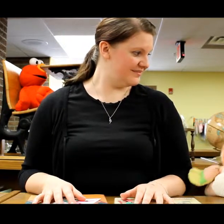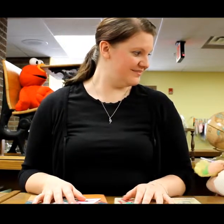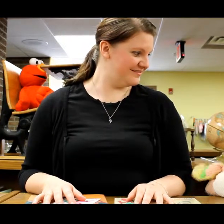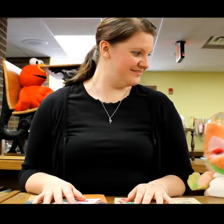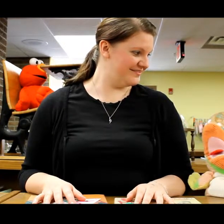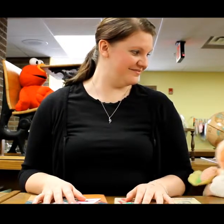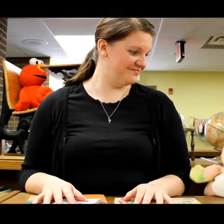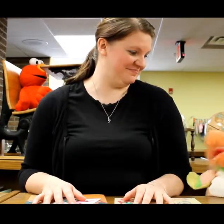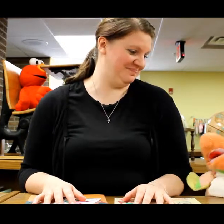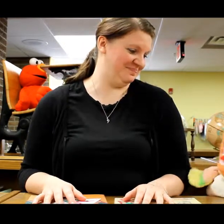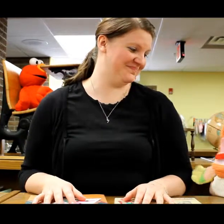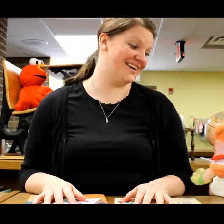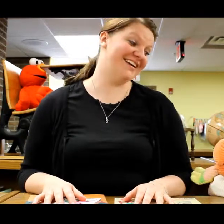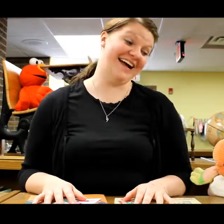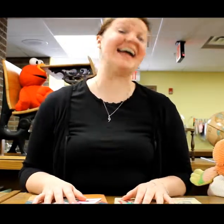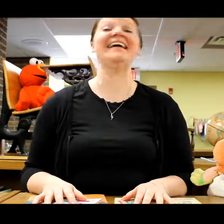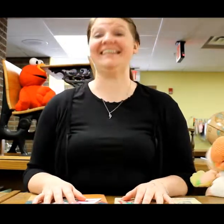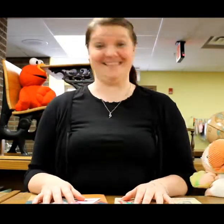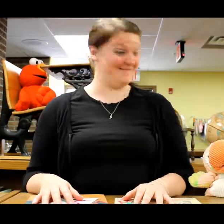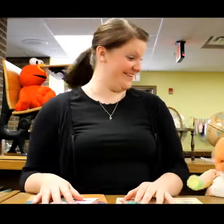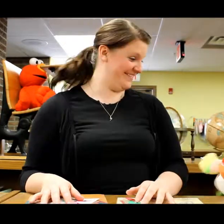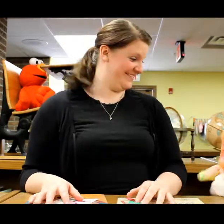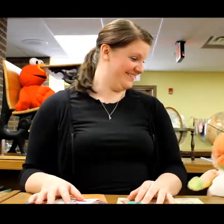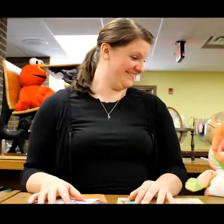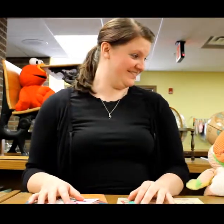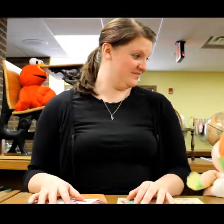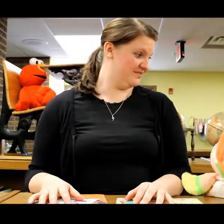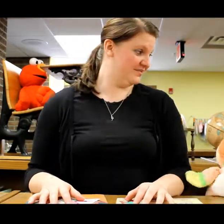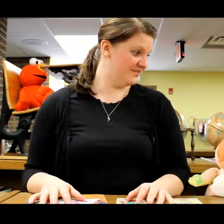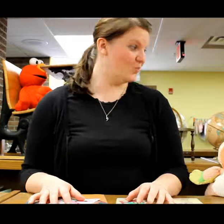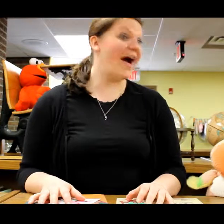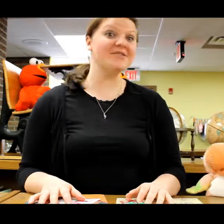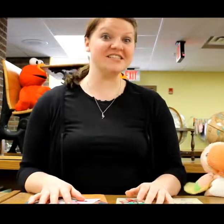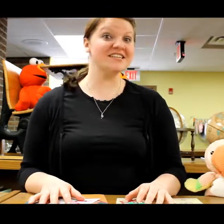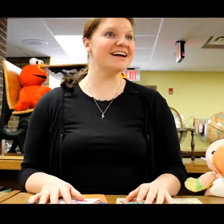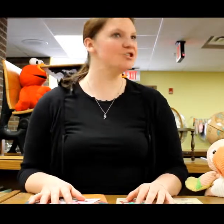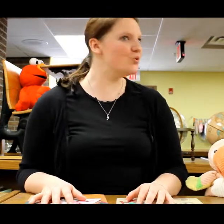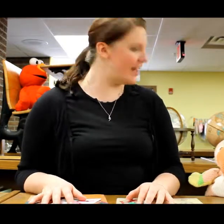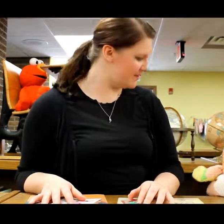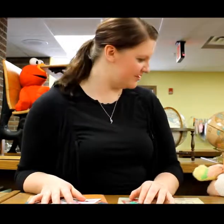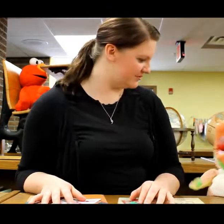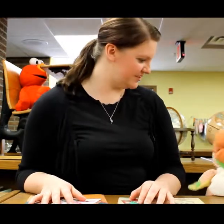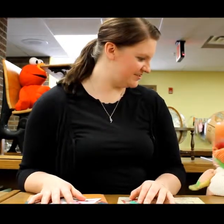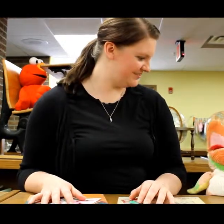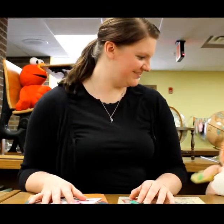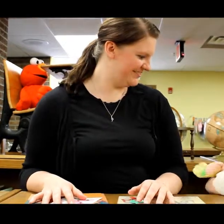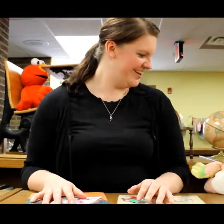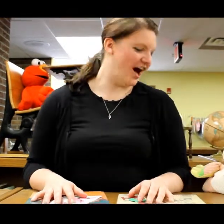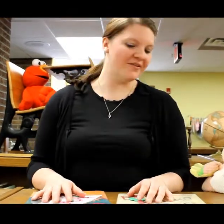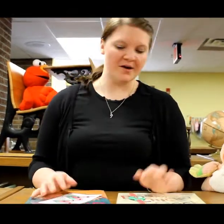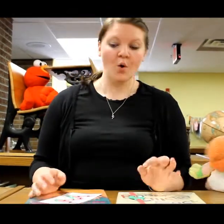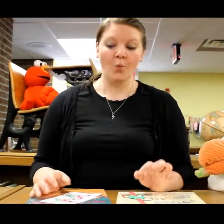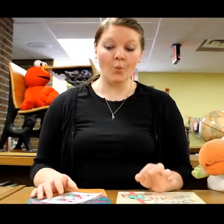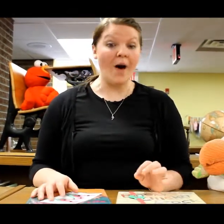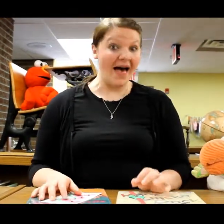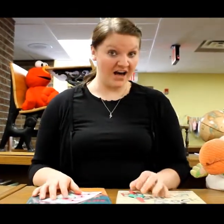it's a word. Get it? I get it, Sammy. I also like wow. Wow is good. It's got two Ws. It does. All right. Well,